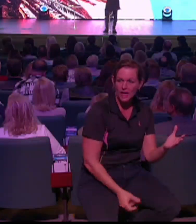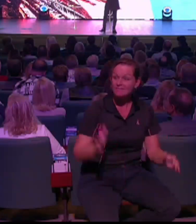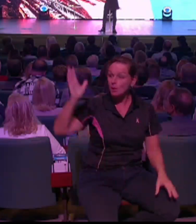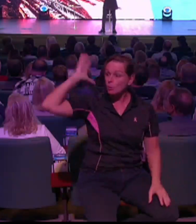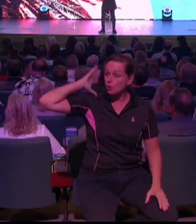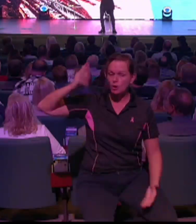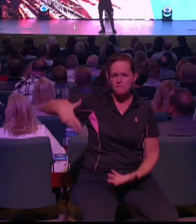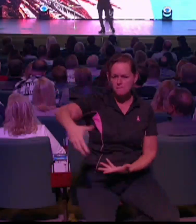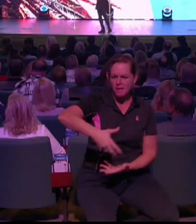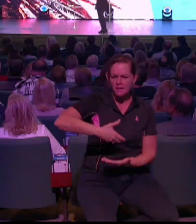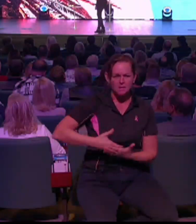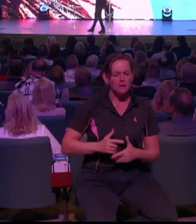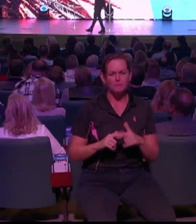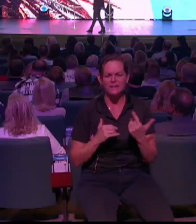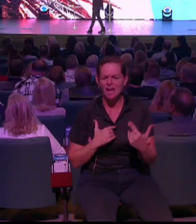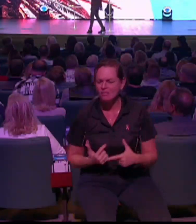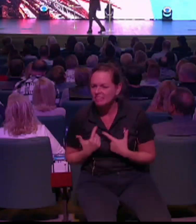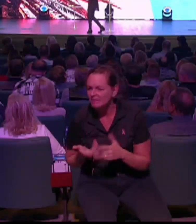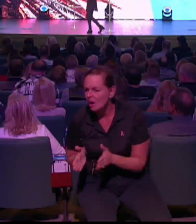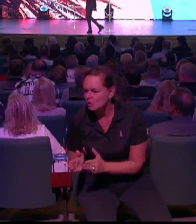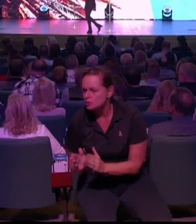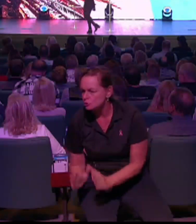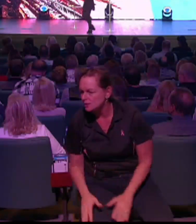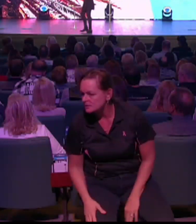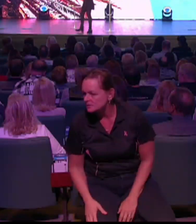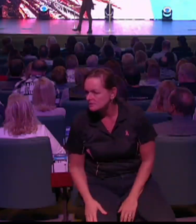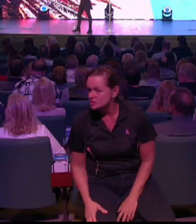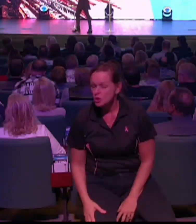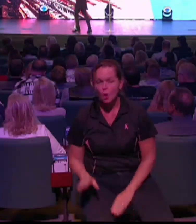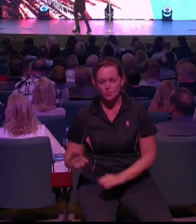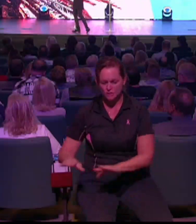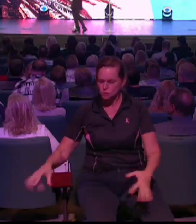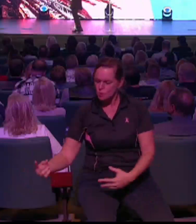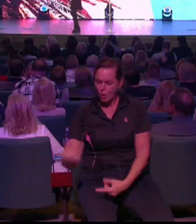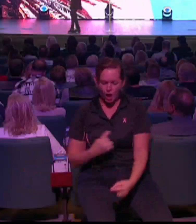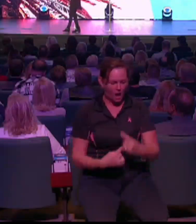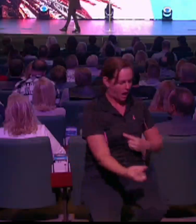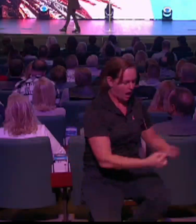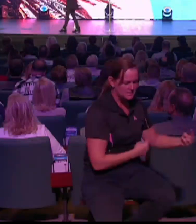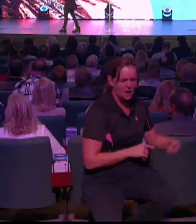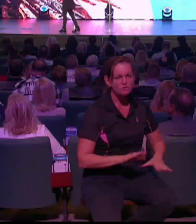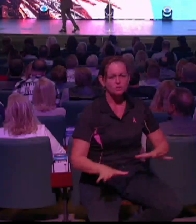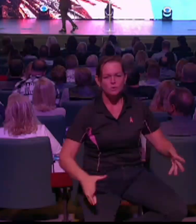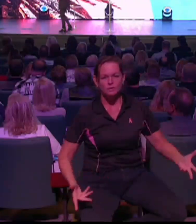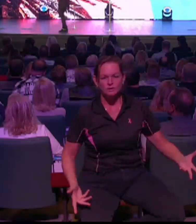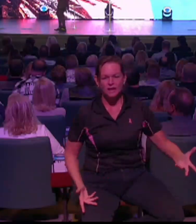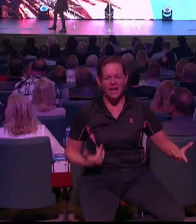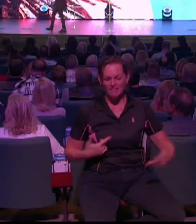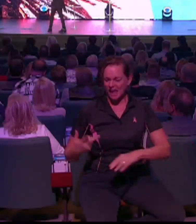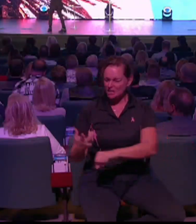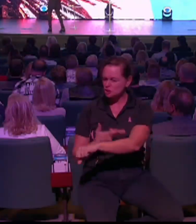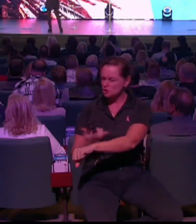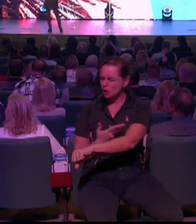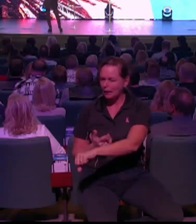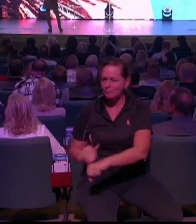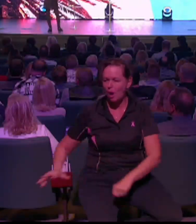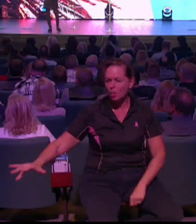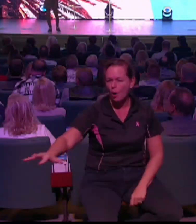I'm sitting there. And all the children came running out. They had sheep everywhere. And I noticed there was one little girl